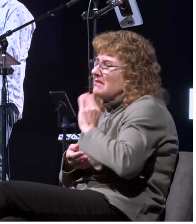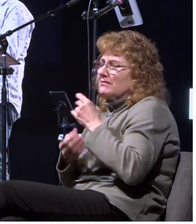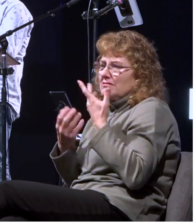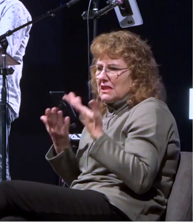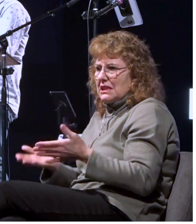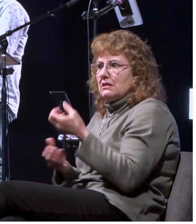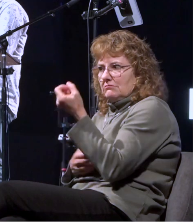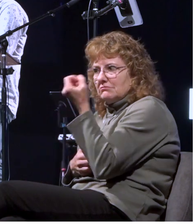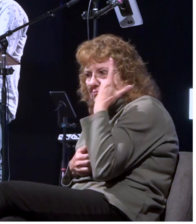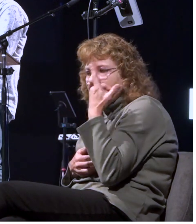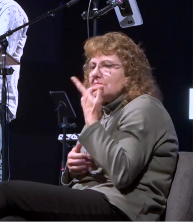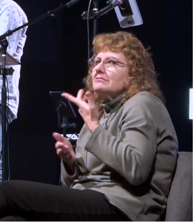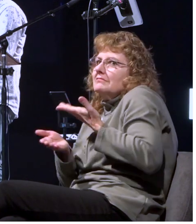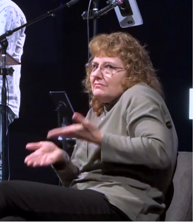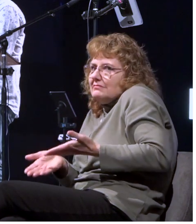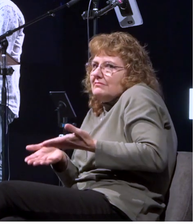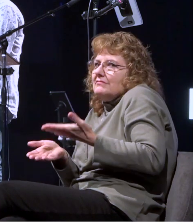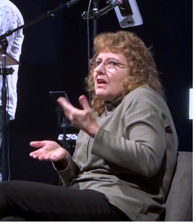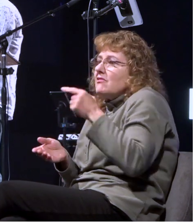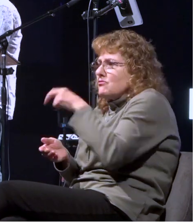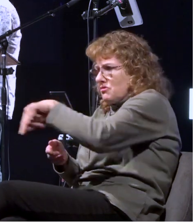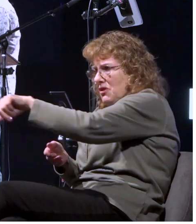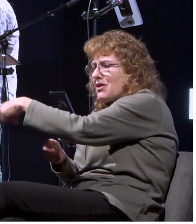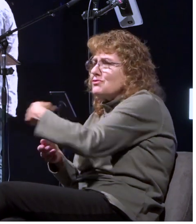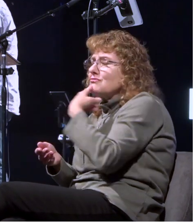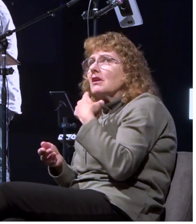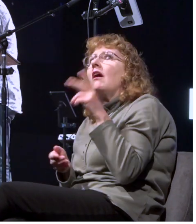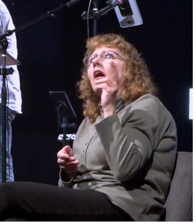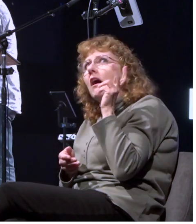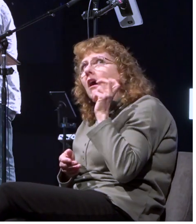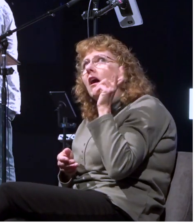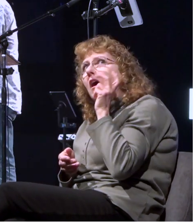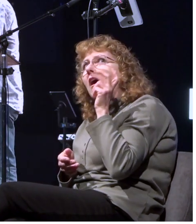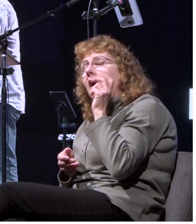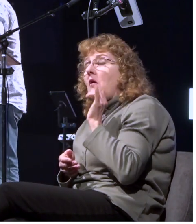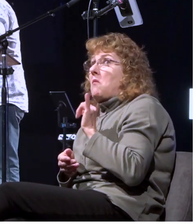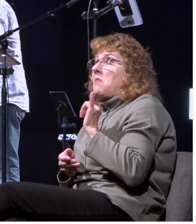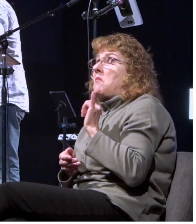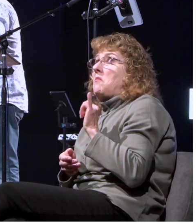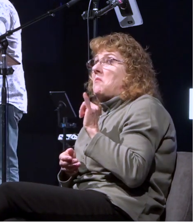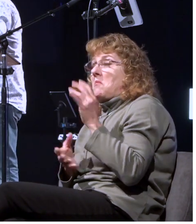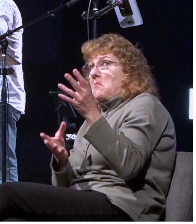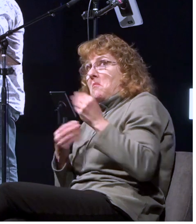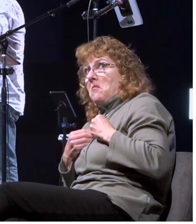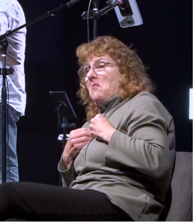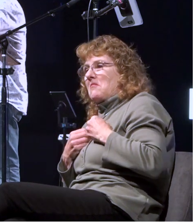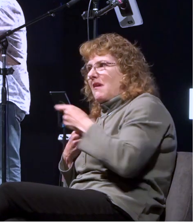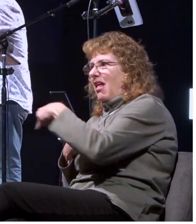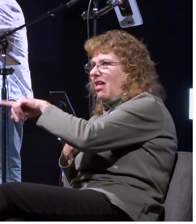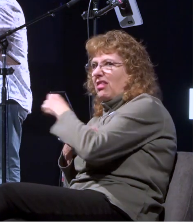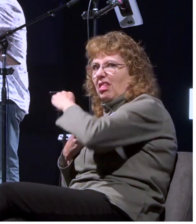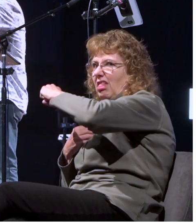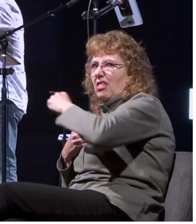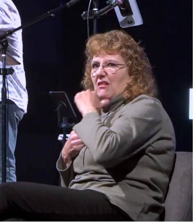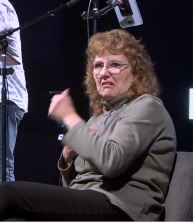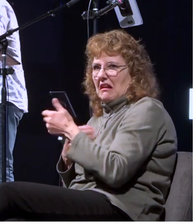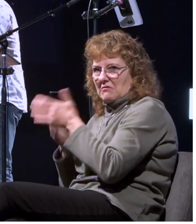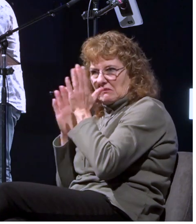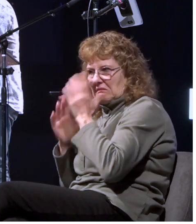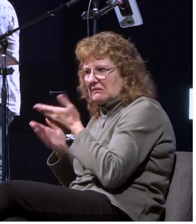and be heard about this matter but he's not so he's he's under authority